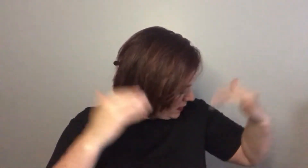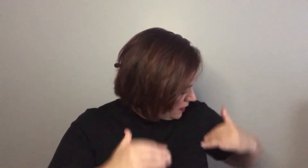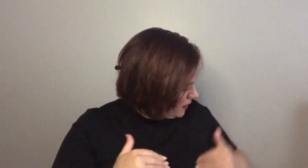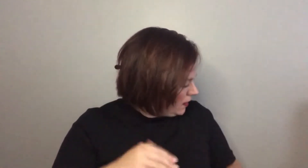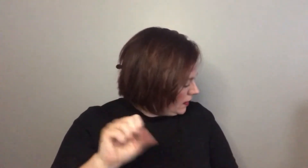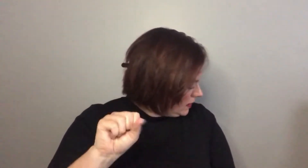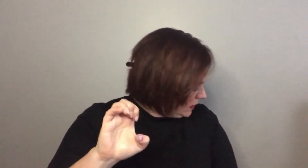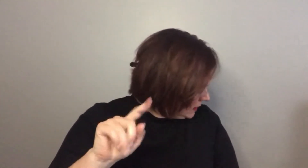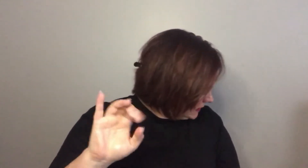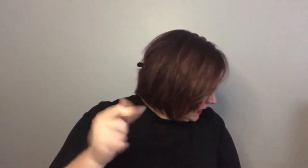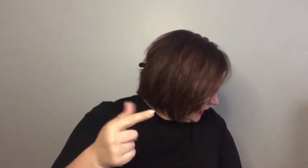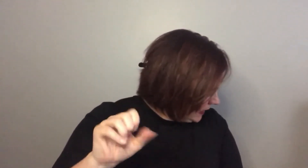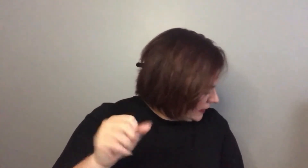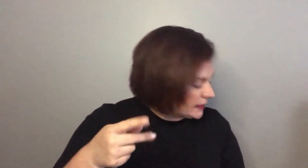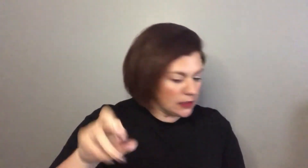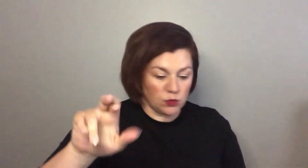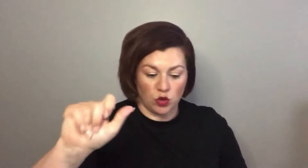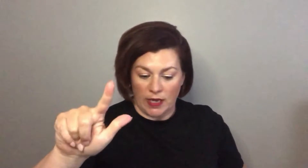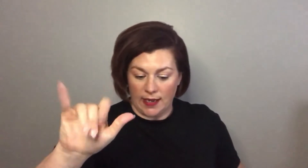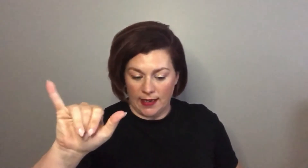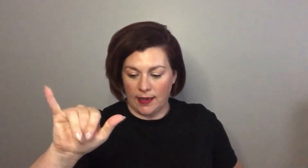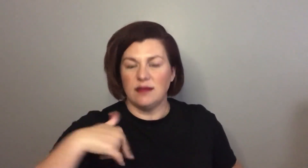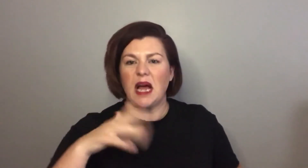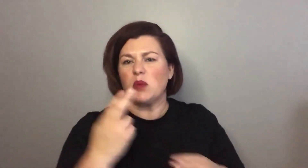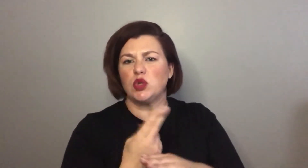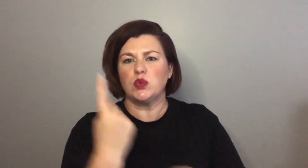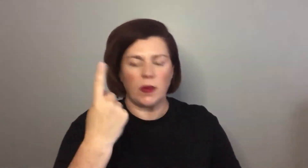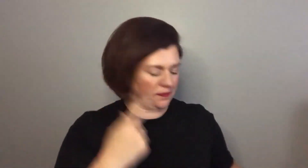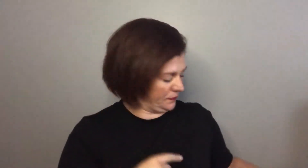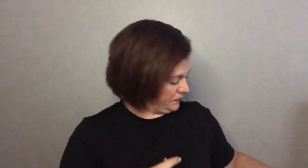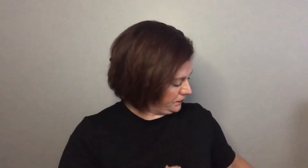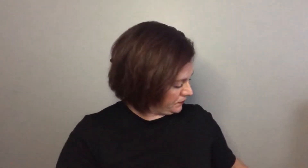so now let's talk about setting spray I just have one